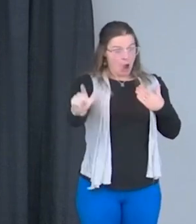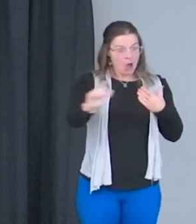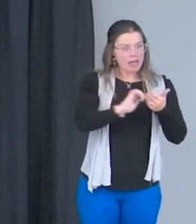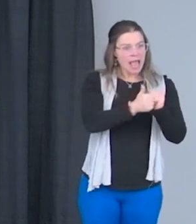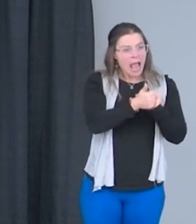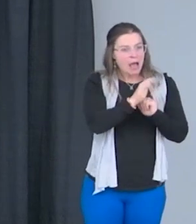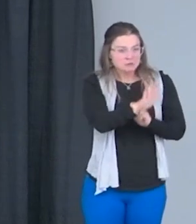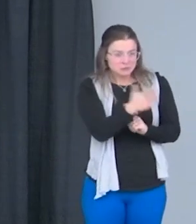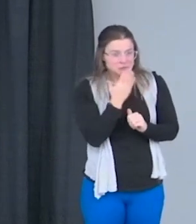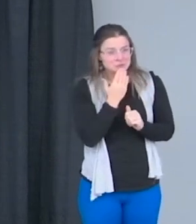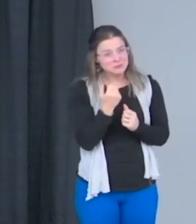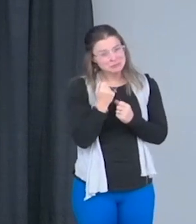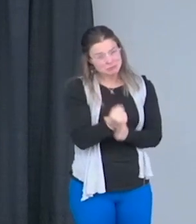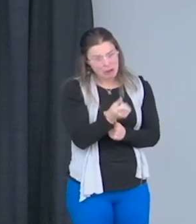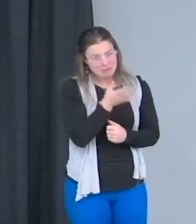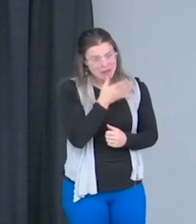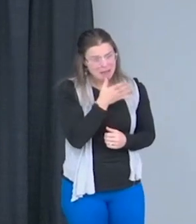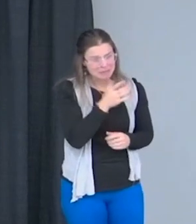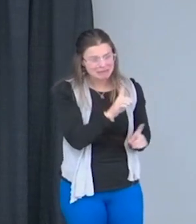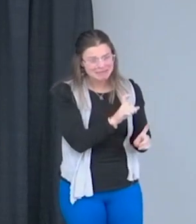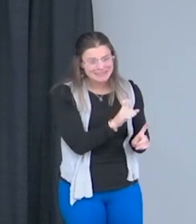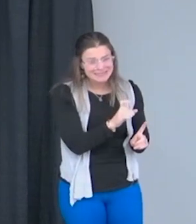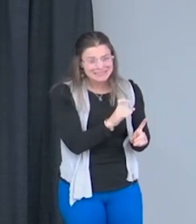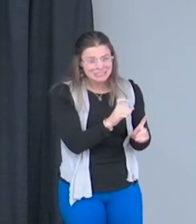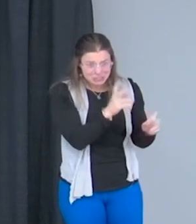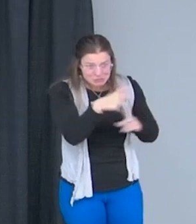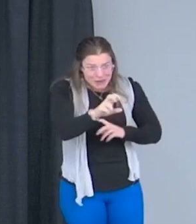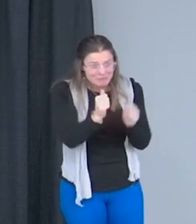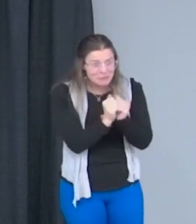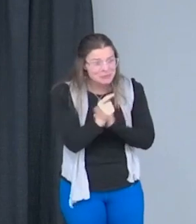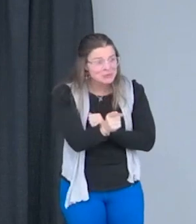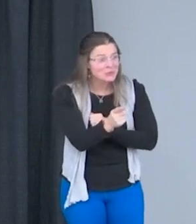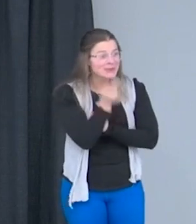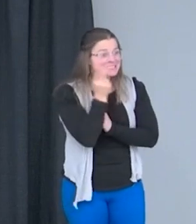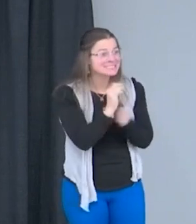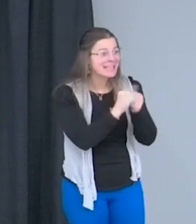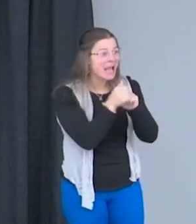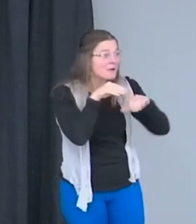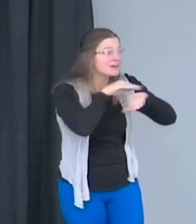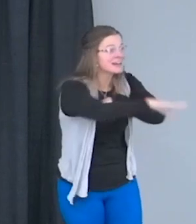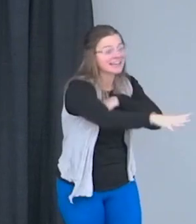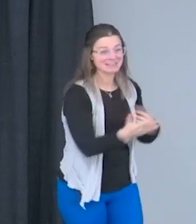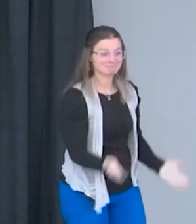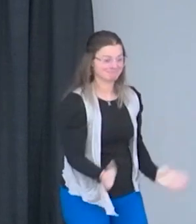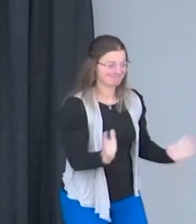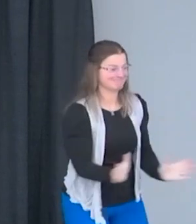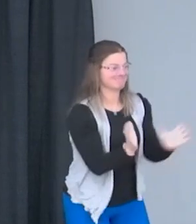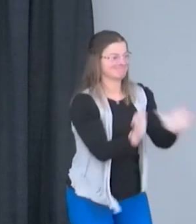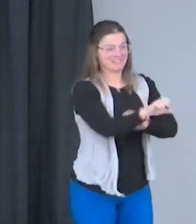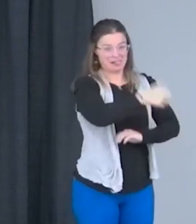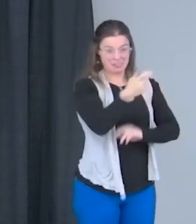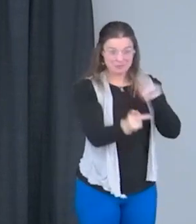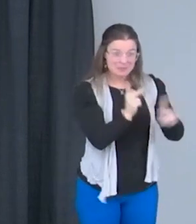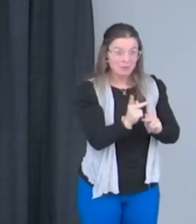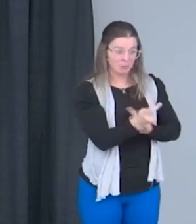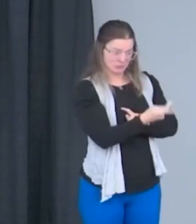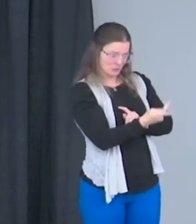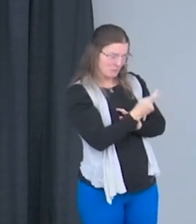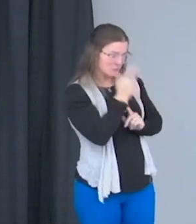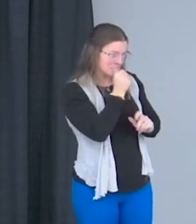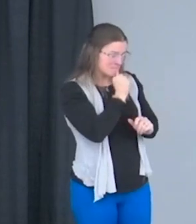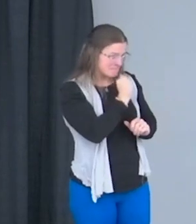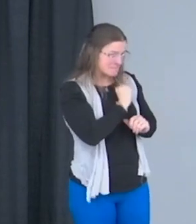mama and does she ever travel with you and see how you help lift others after all you two have been